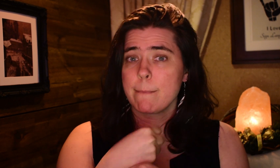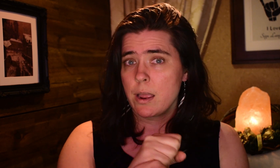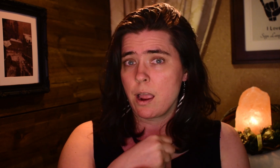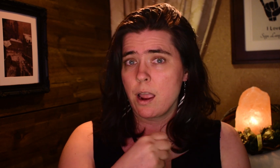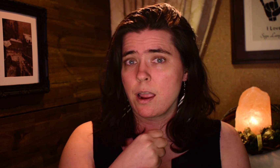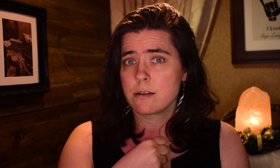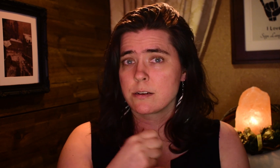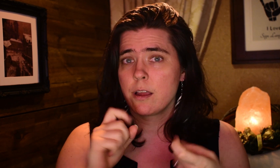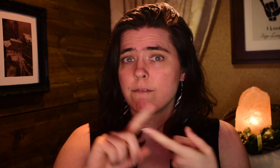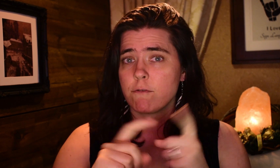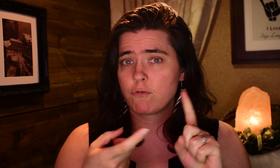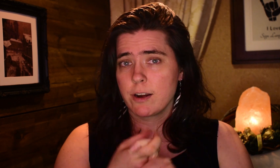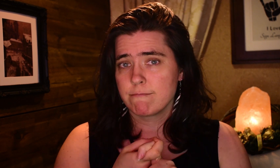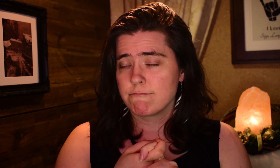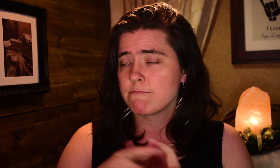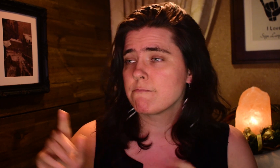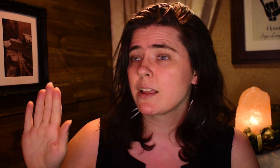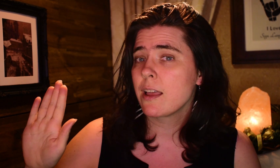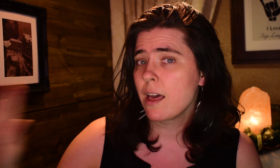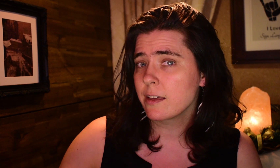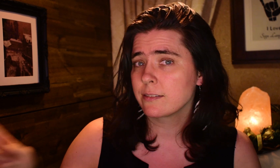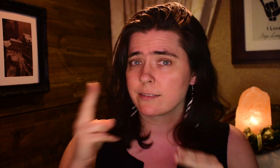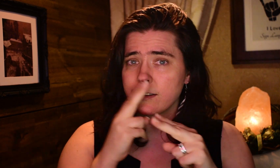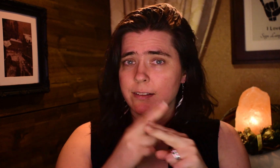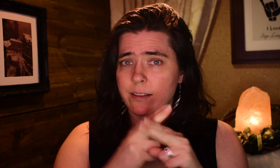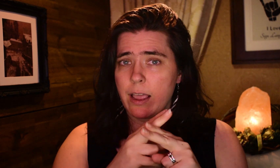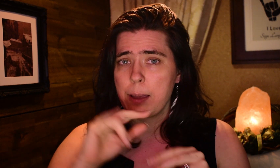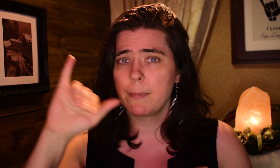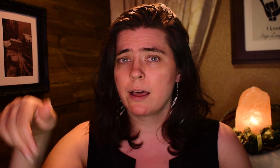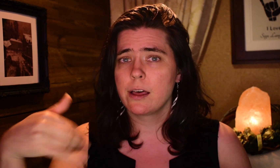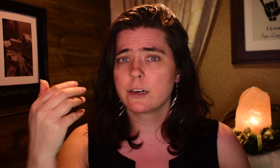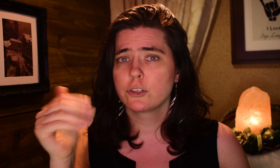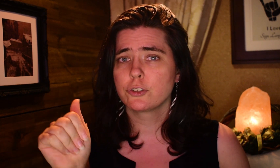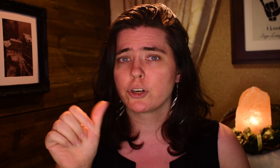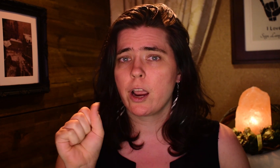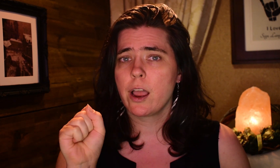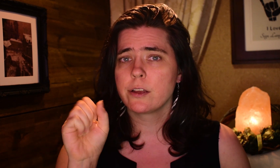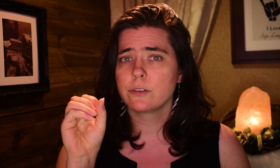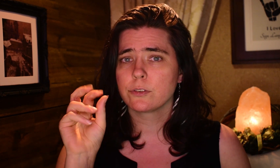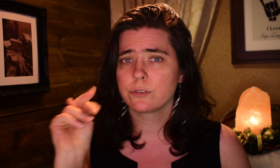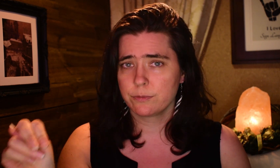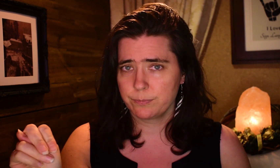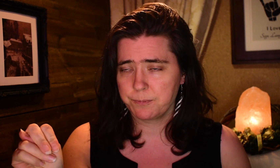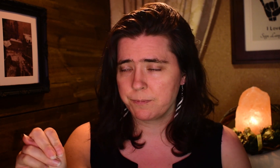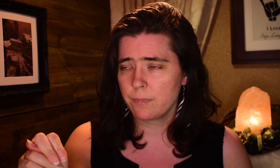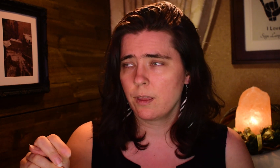made friends with a man named Jesus Guy.